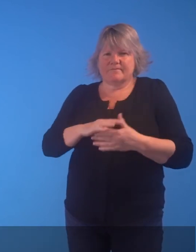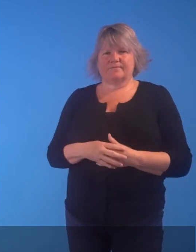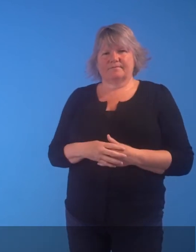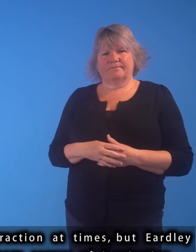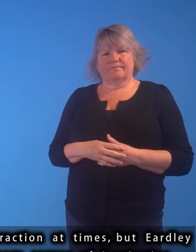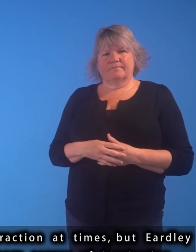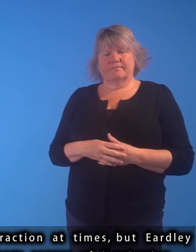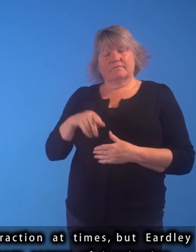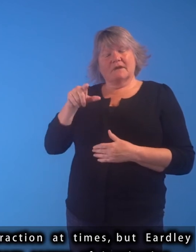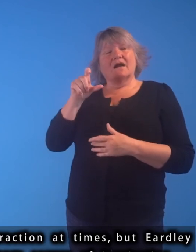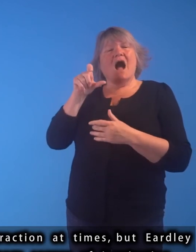Eardley Eardley Eardley